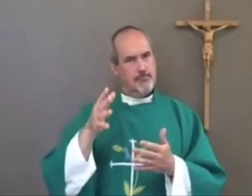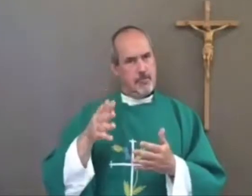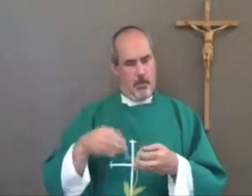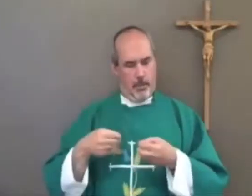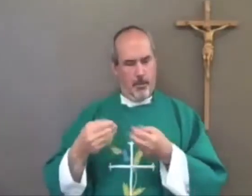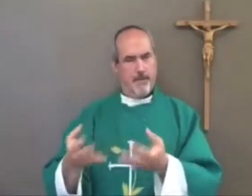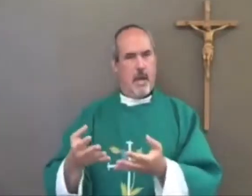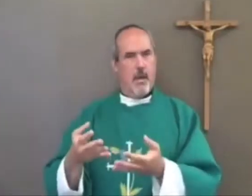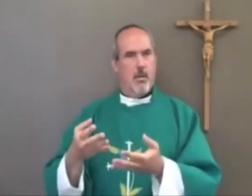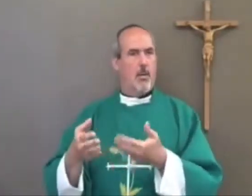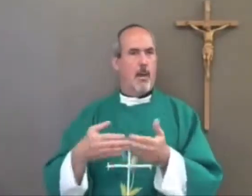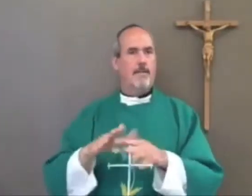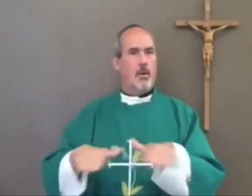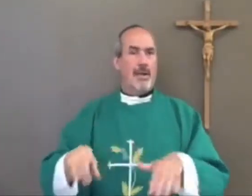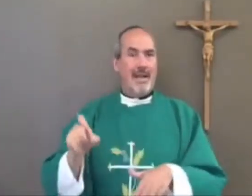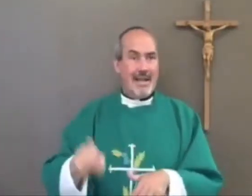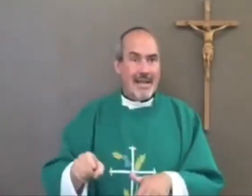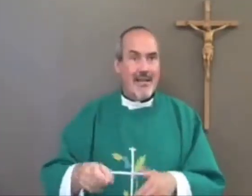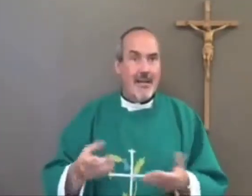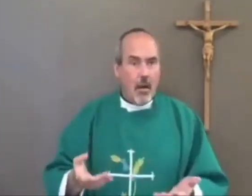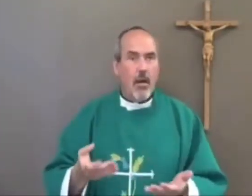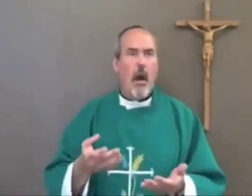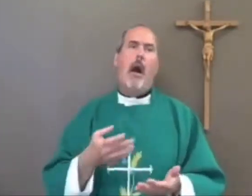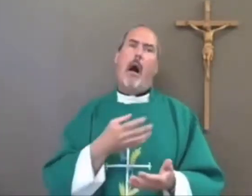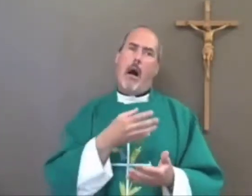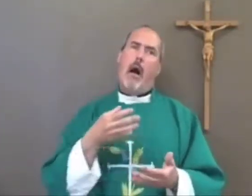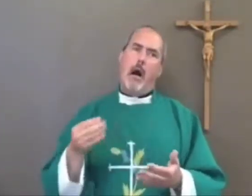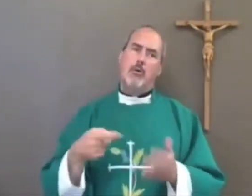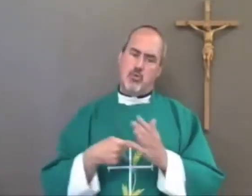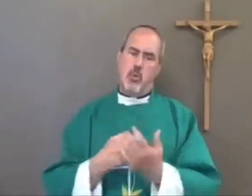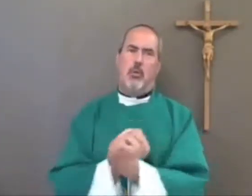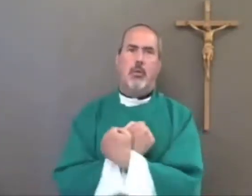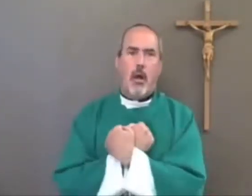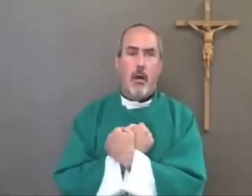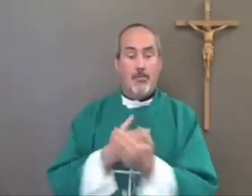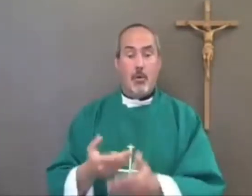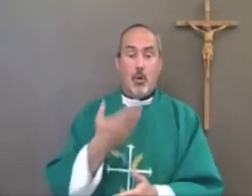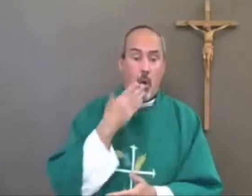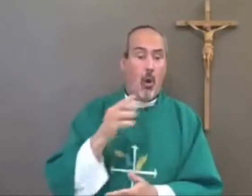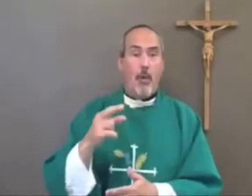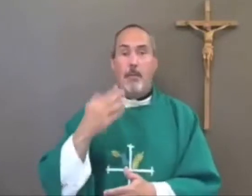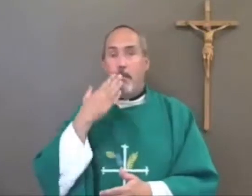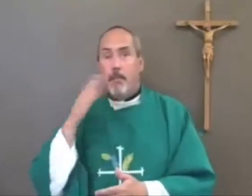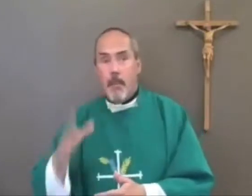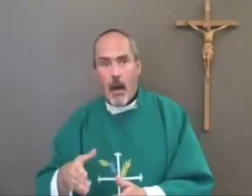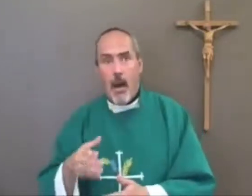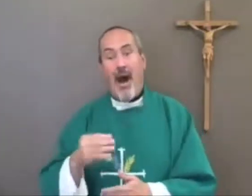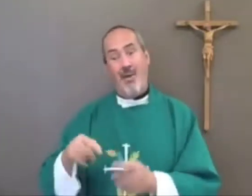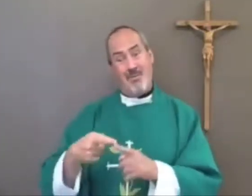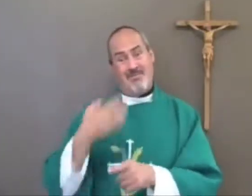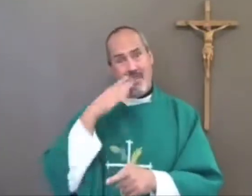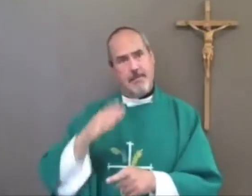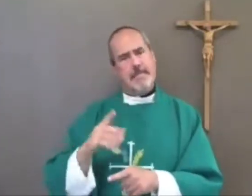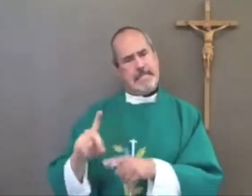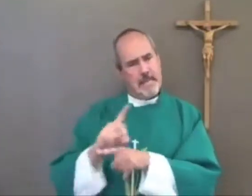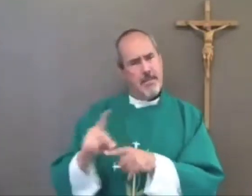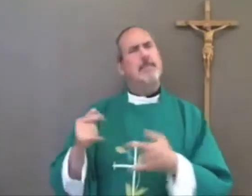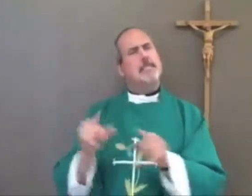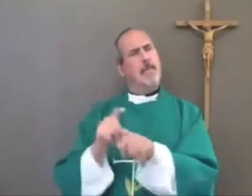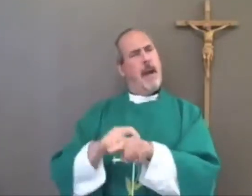Good parents provide for their children's needs. And they also show them unconditional love. And if